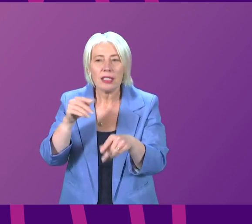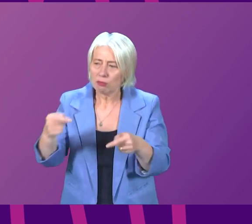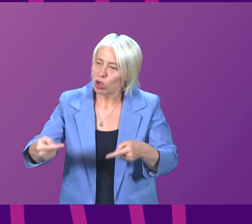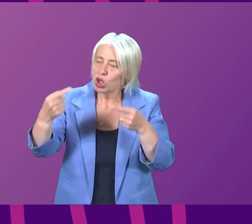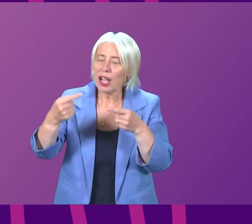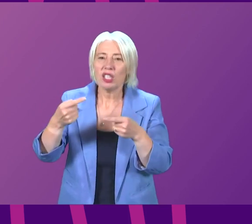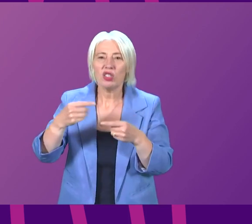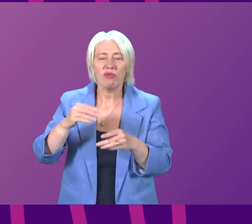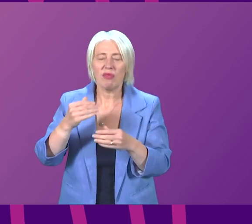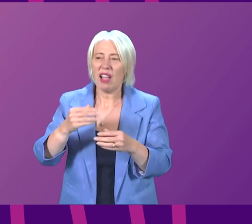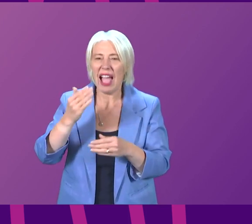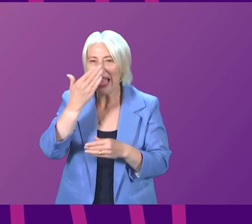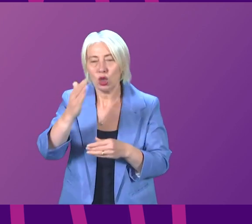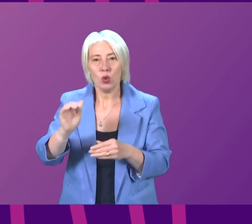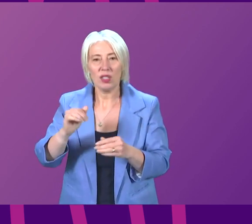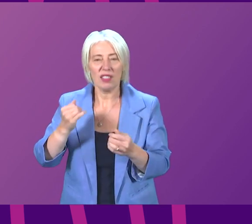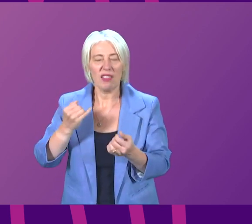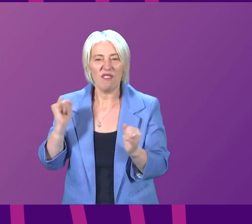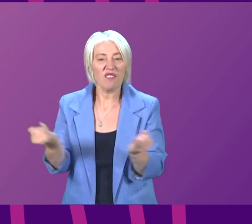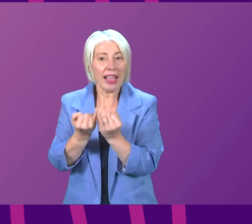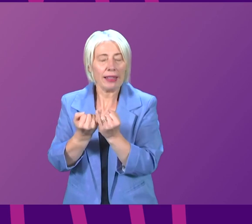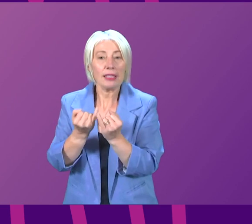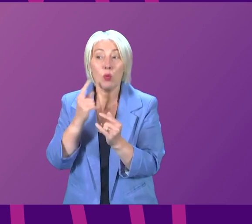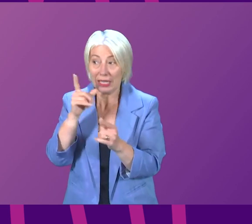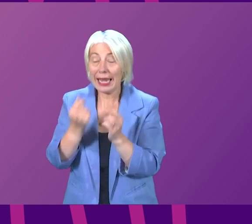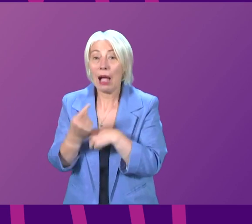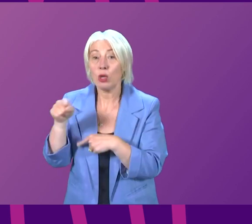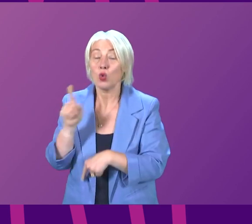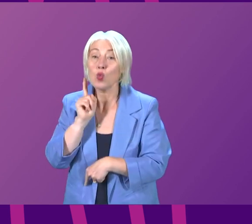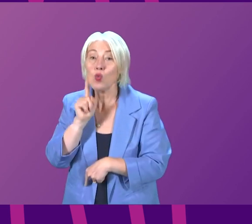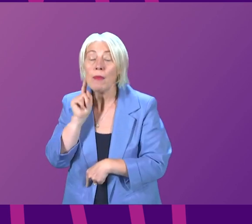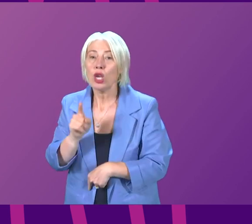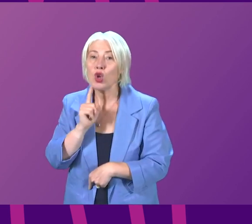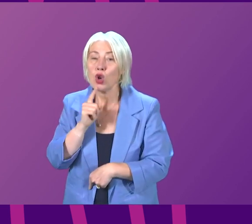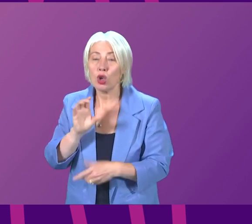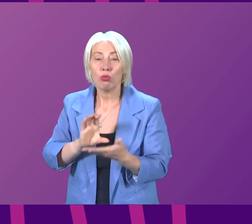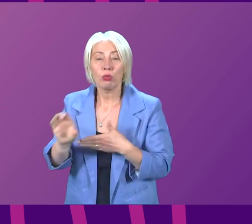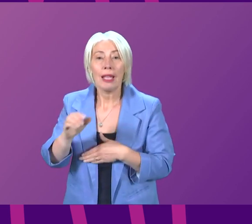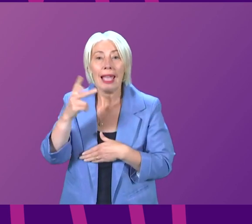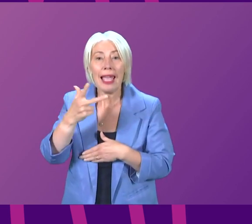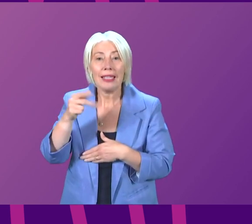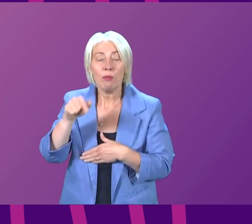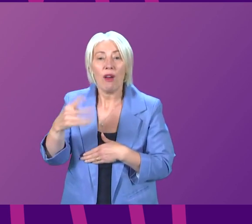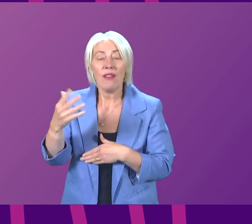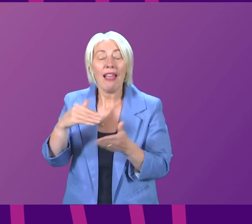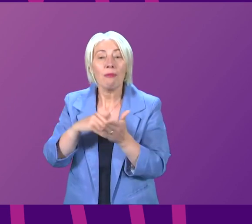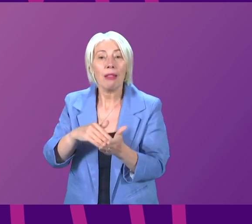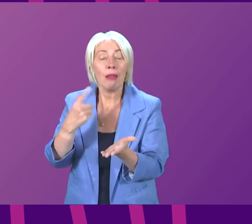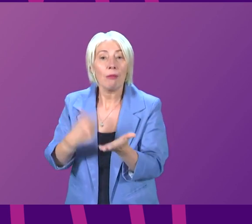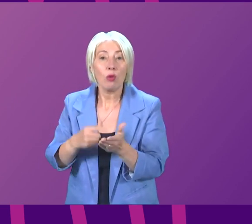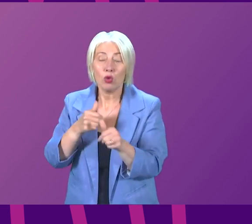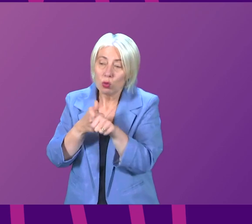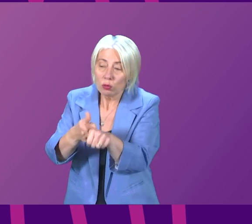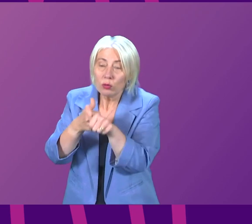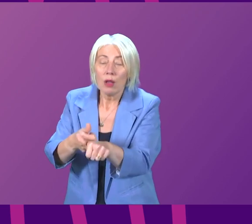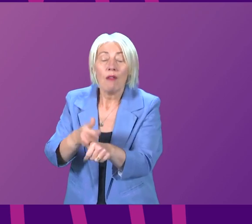attitudes which we know can lead to violence against women and girls we have invested £18.5 million in specialist advocacy support for